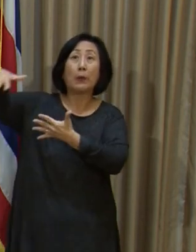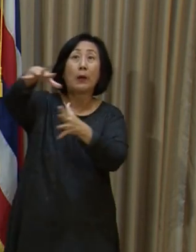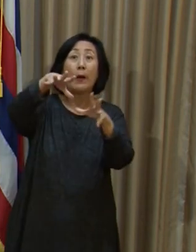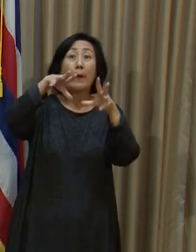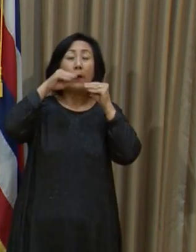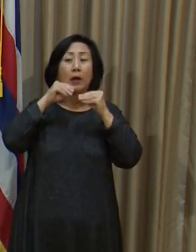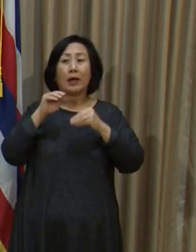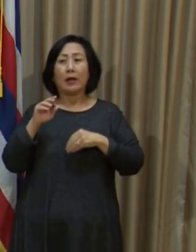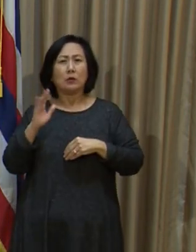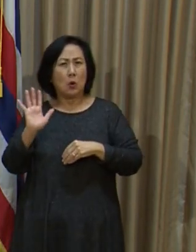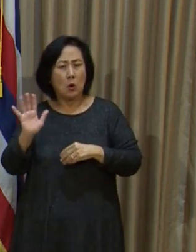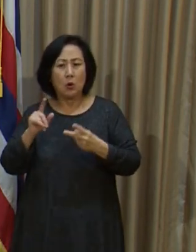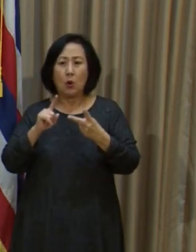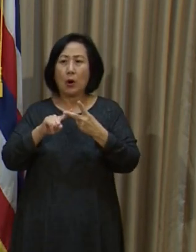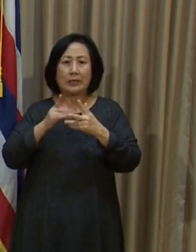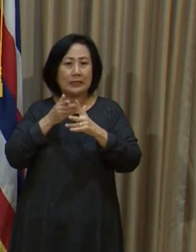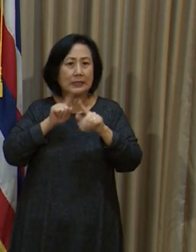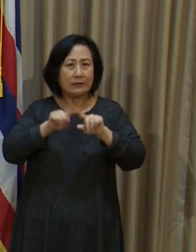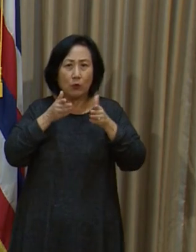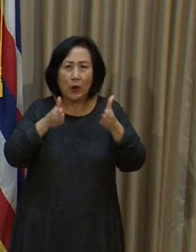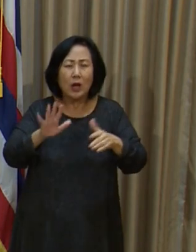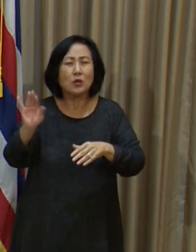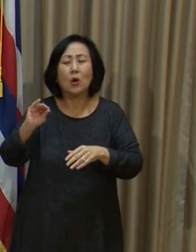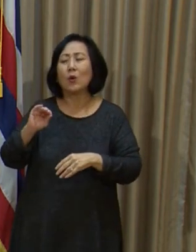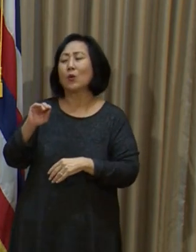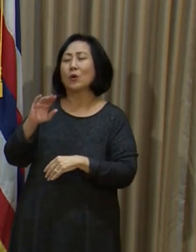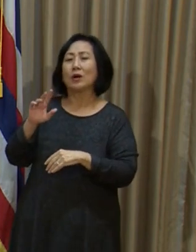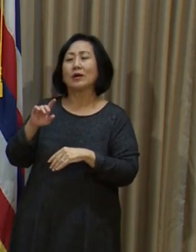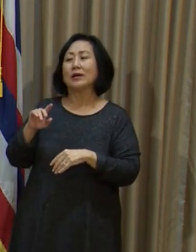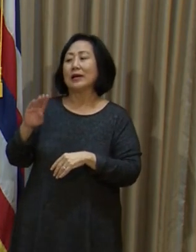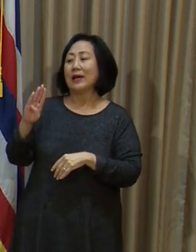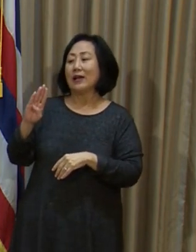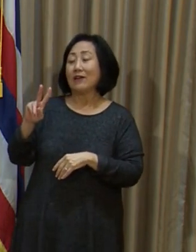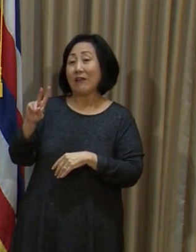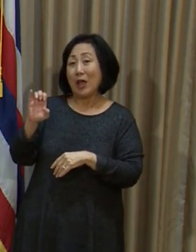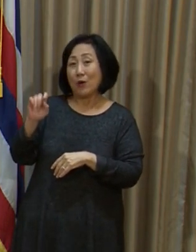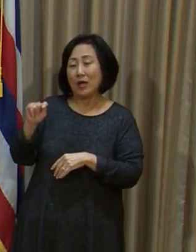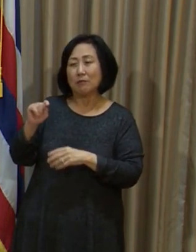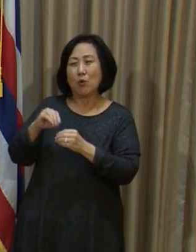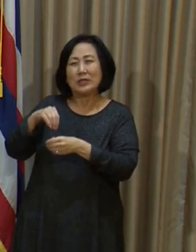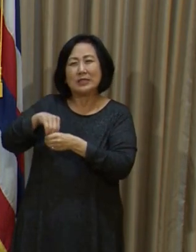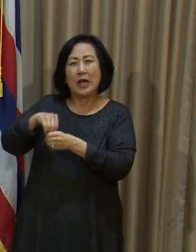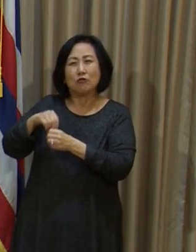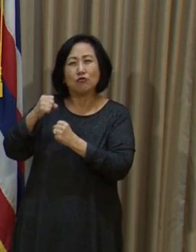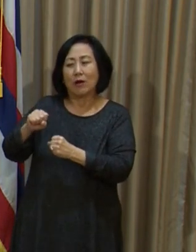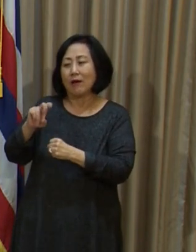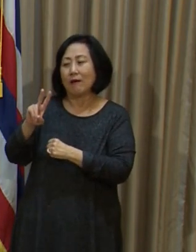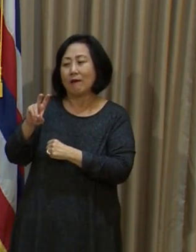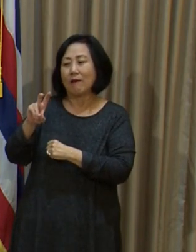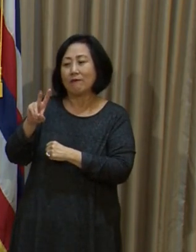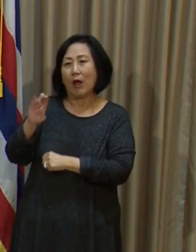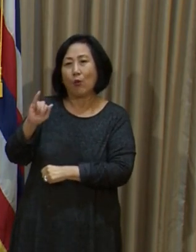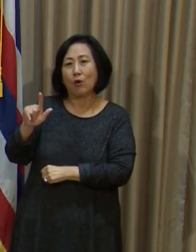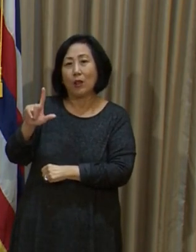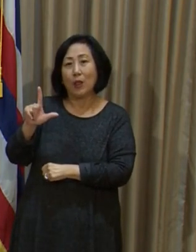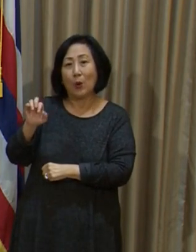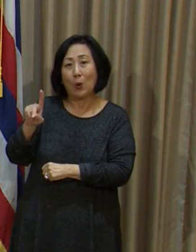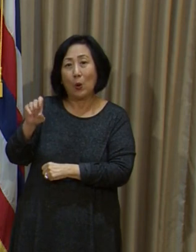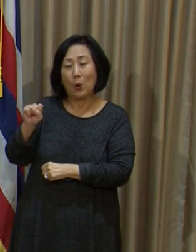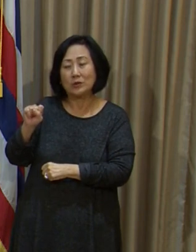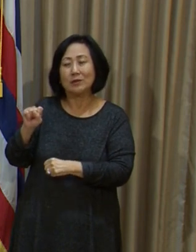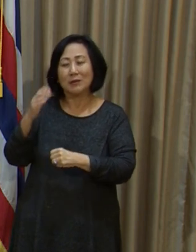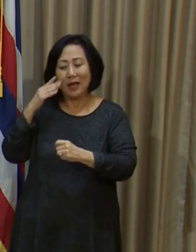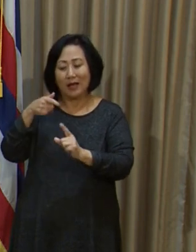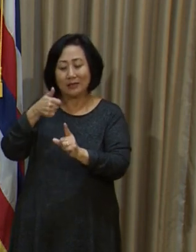It's really more about the variant has been shown to have higher viral loads in those who are infected. And it has to do with some of the